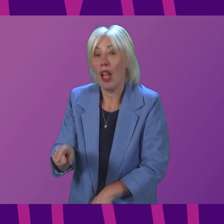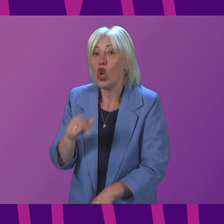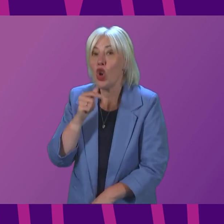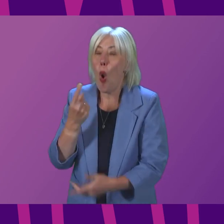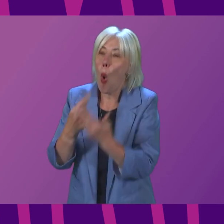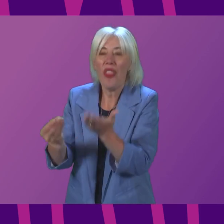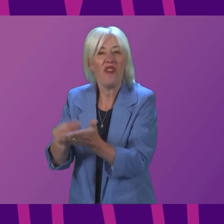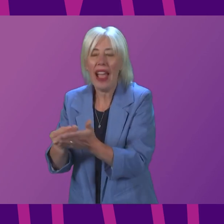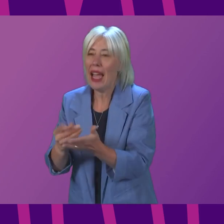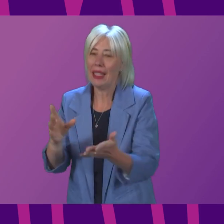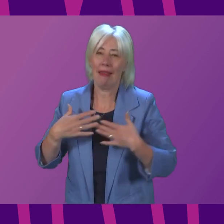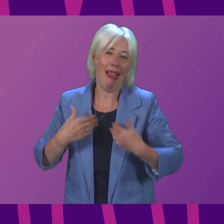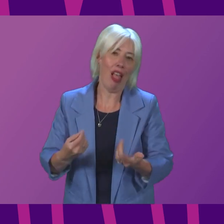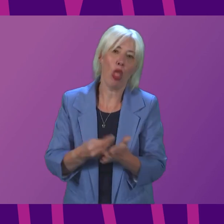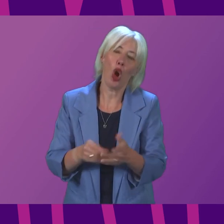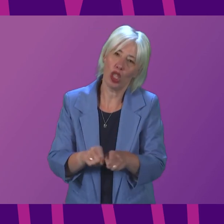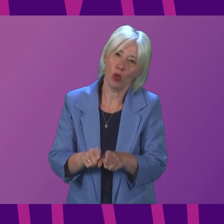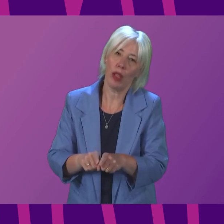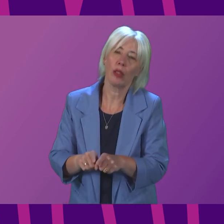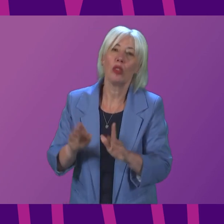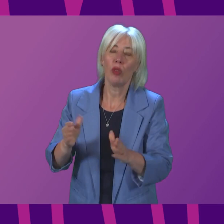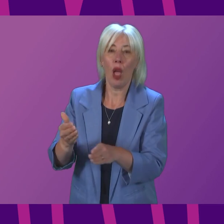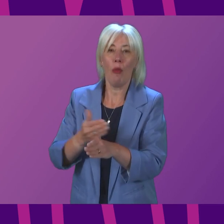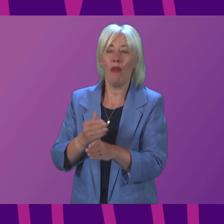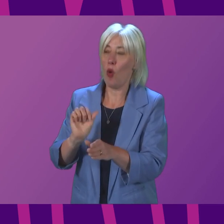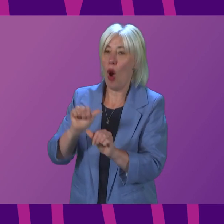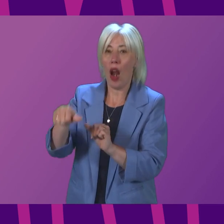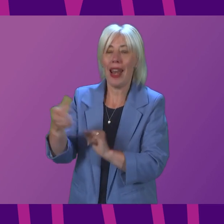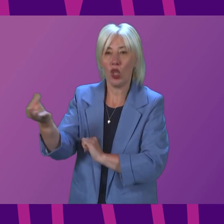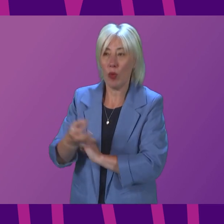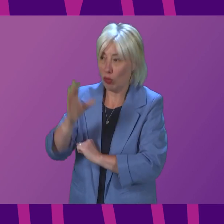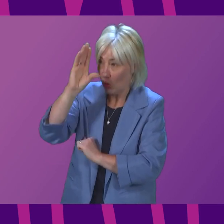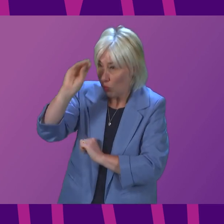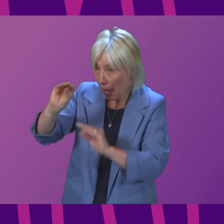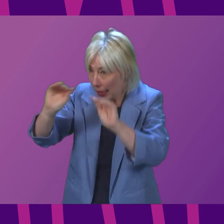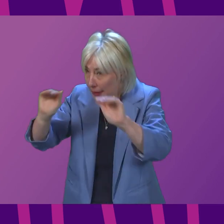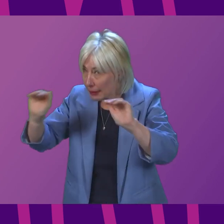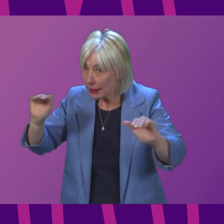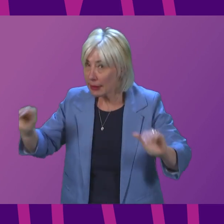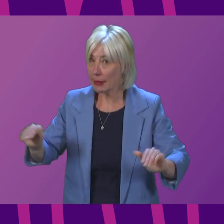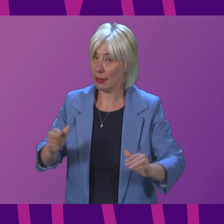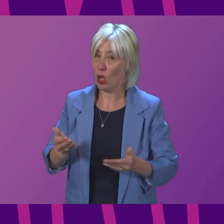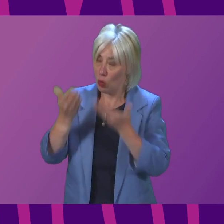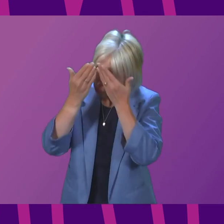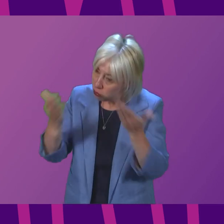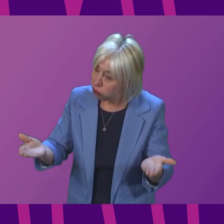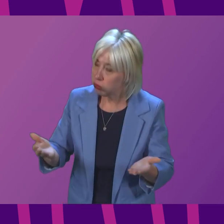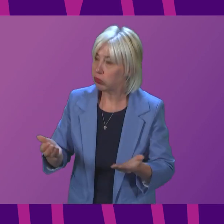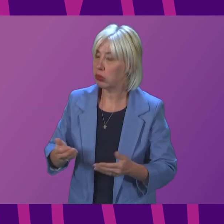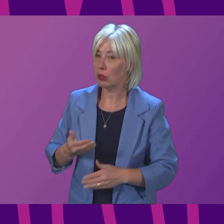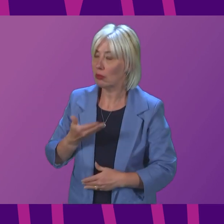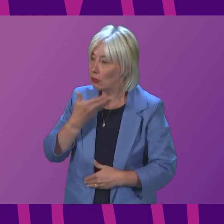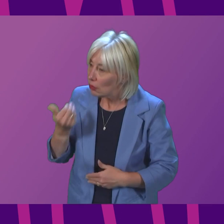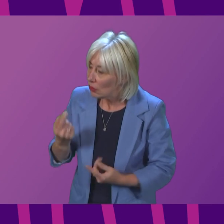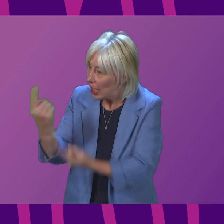financial cost. Thank you. Before I go on to the next question, can I just remind colleagues that we do treat one another with courtesy and